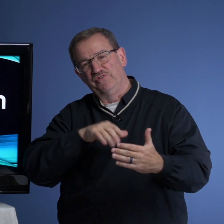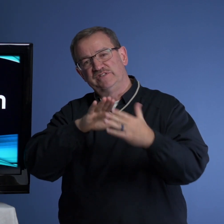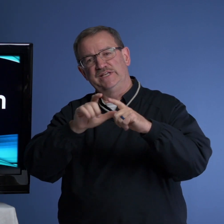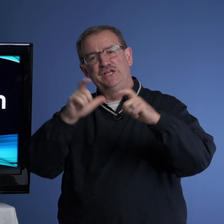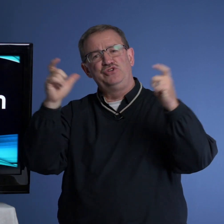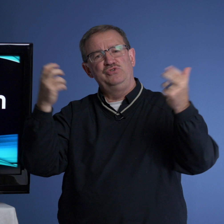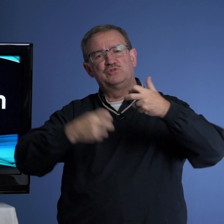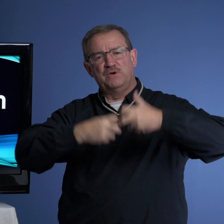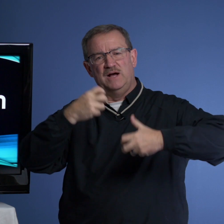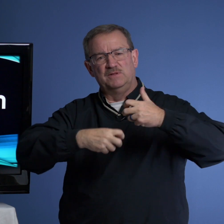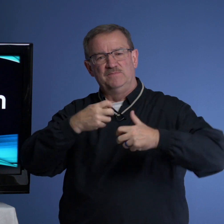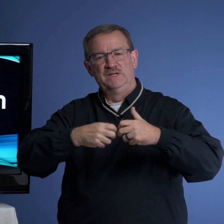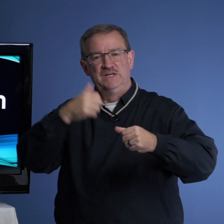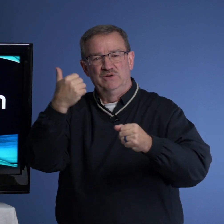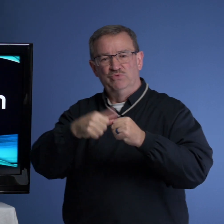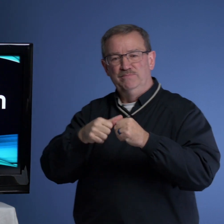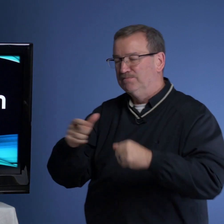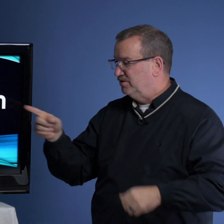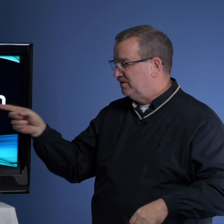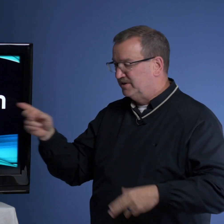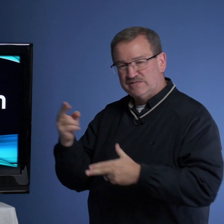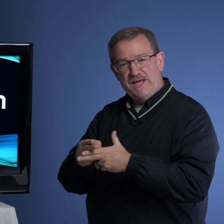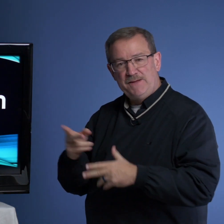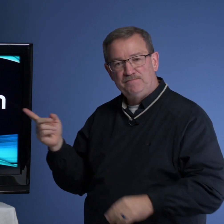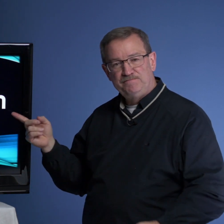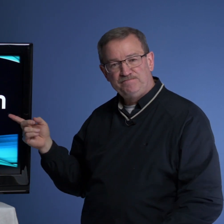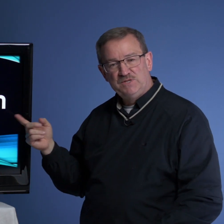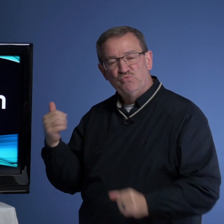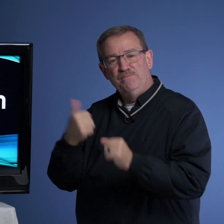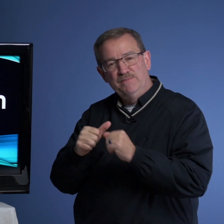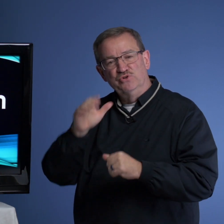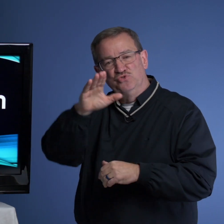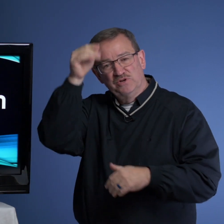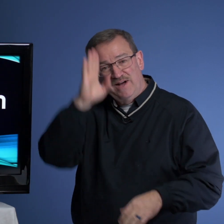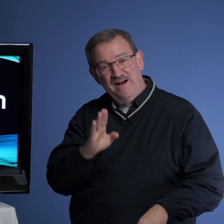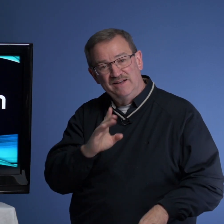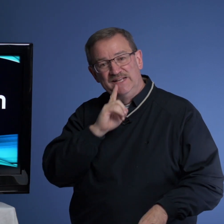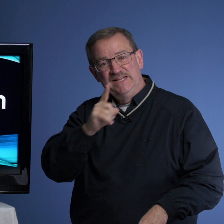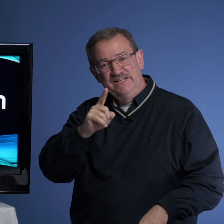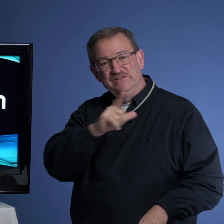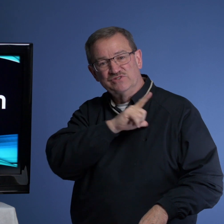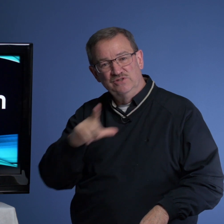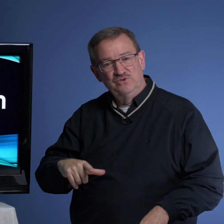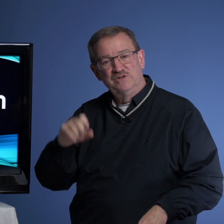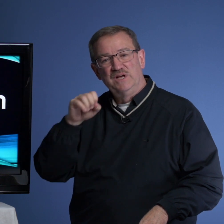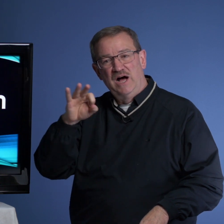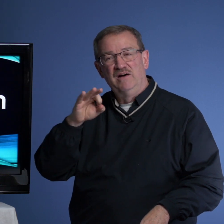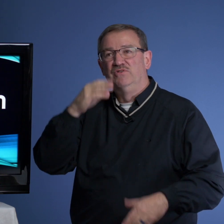facing a huge problem, remember this name. Remember, your God is the Lord of